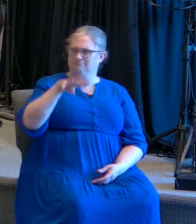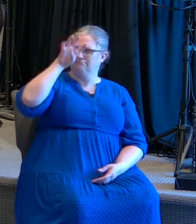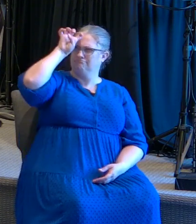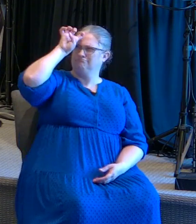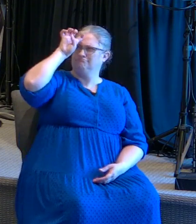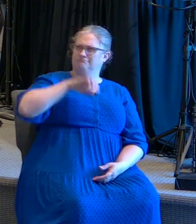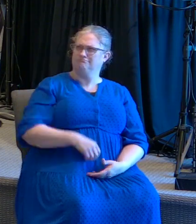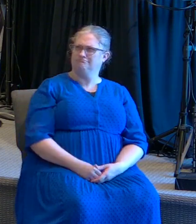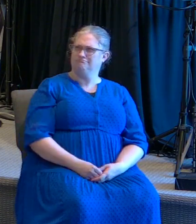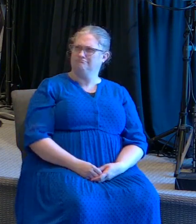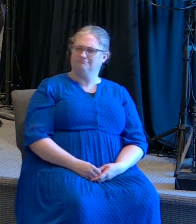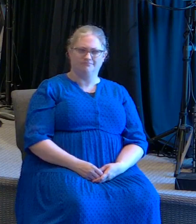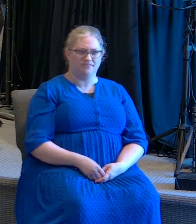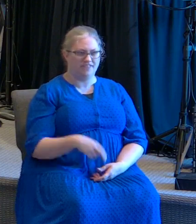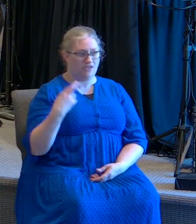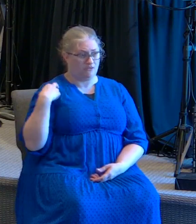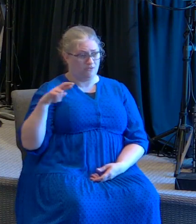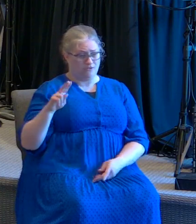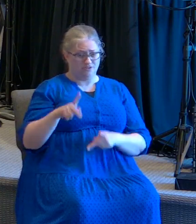tus pecados.